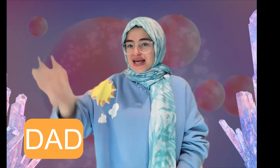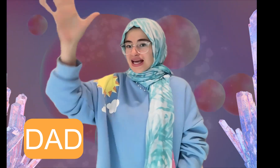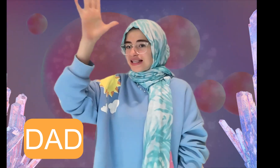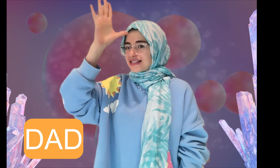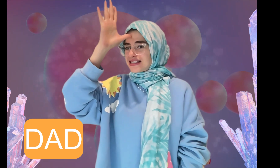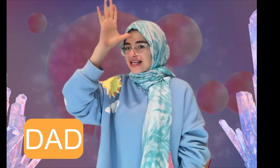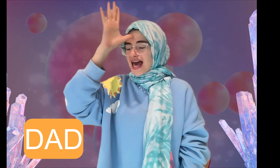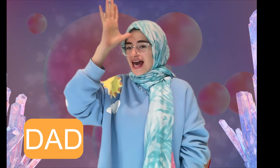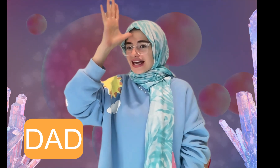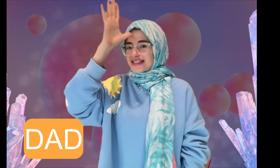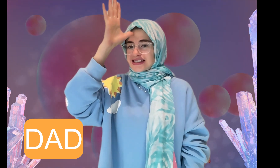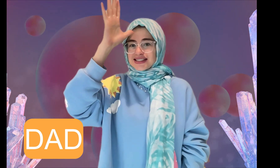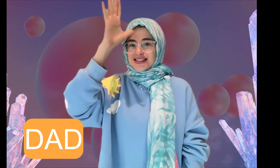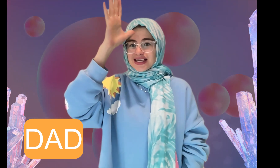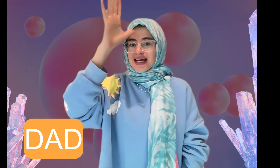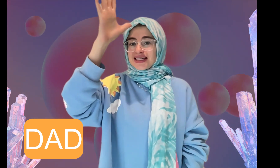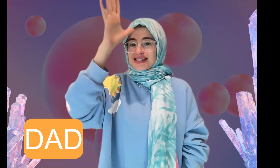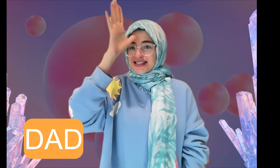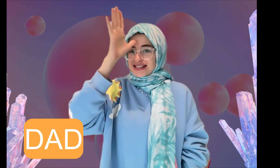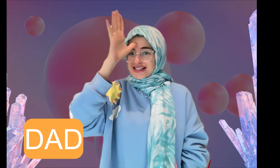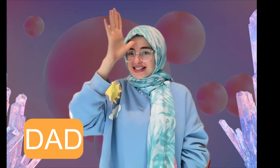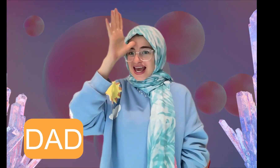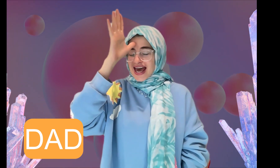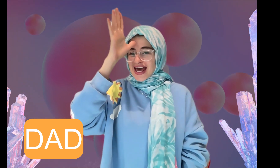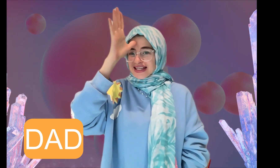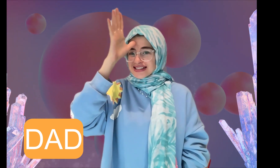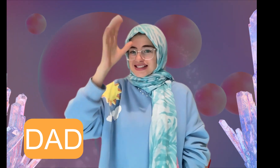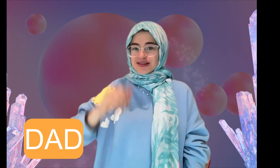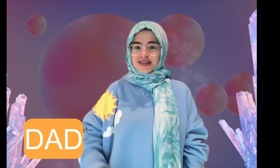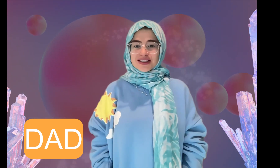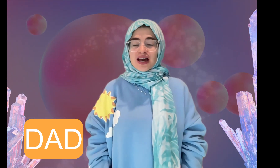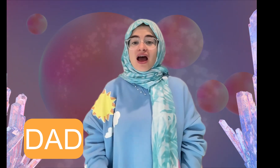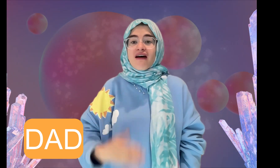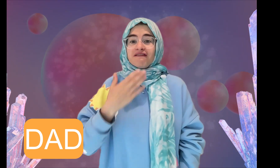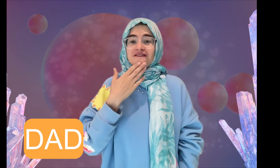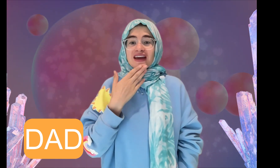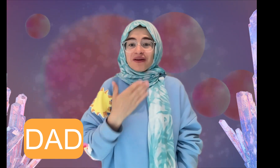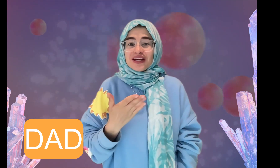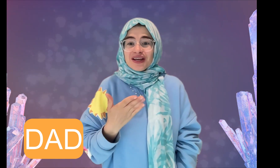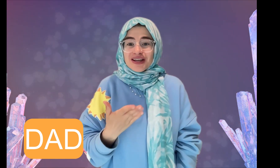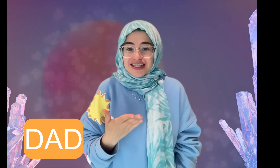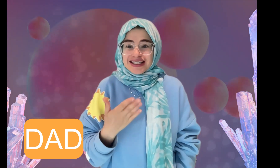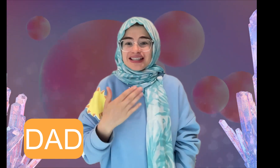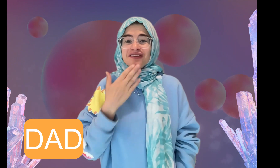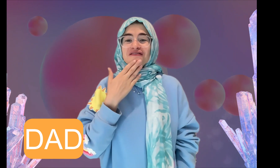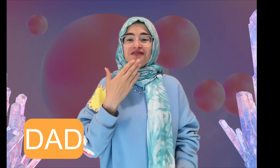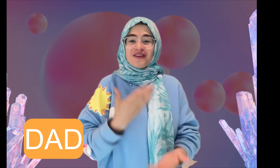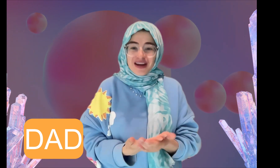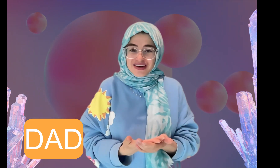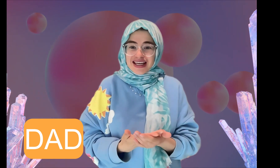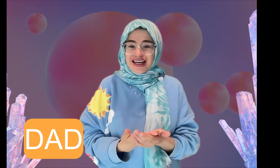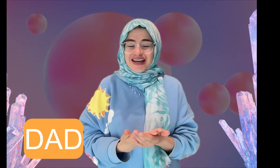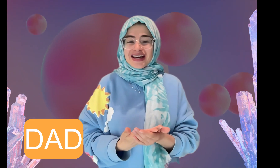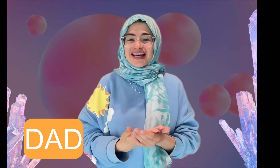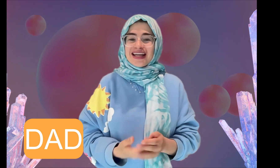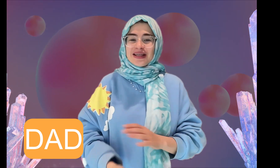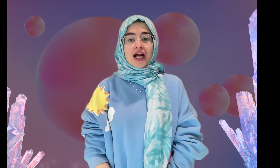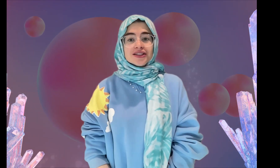Dad, dad. Very good! Very good! Our